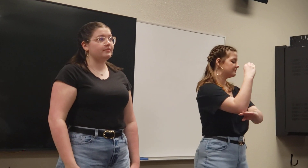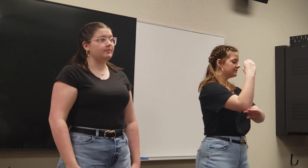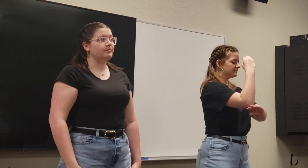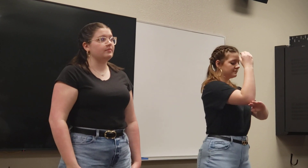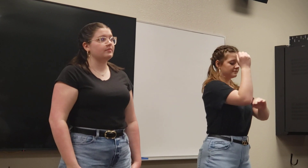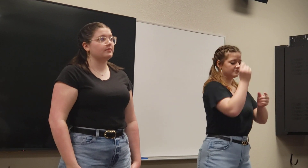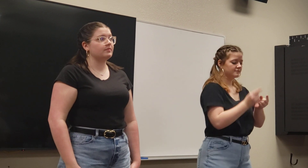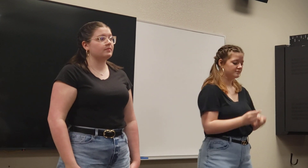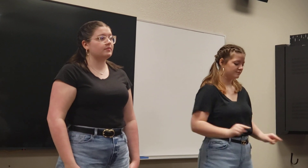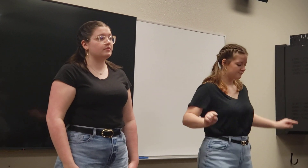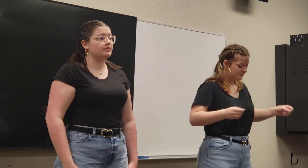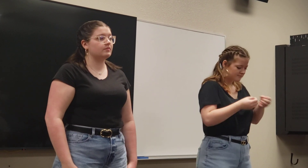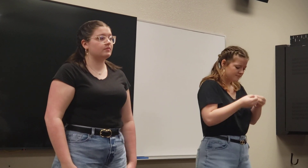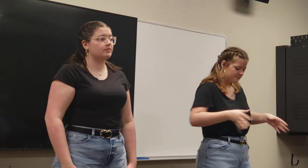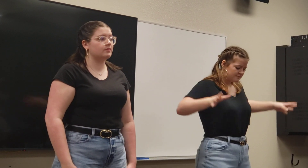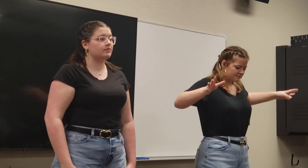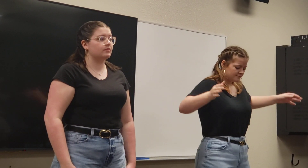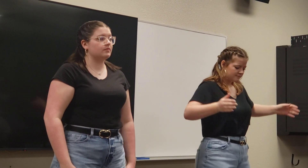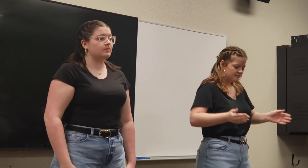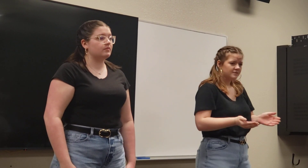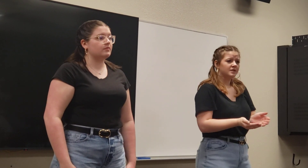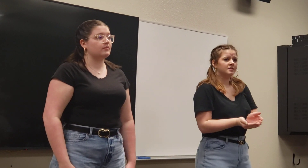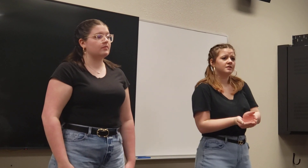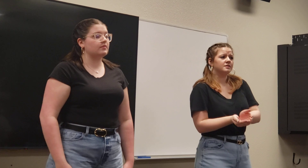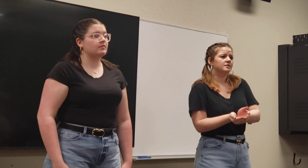lighthouse when you're lost and seen.